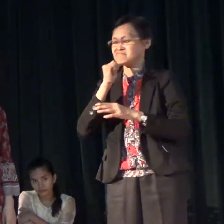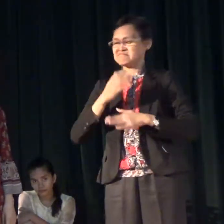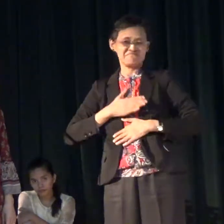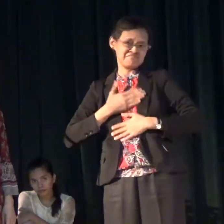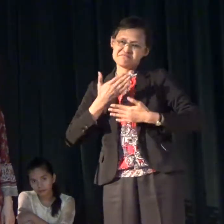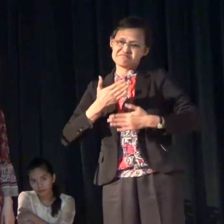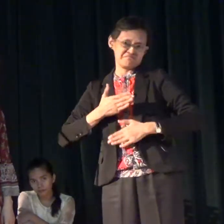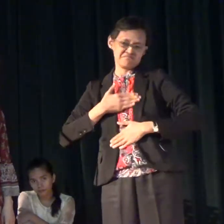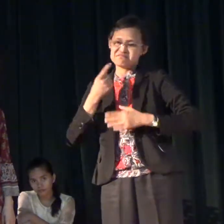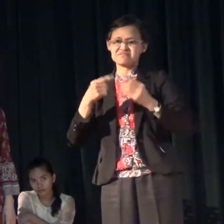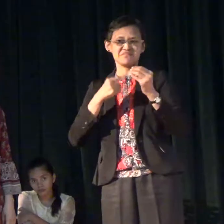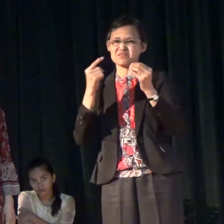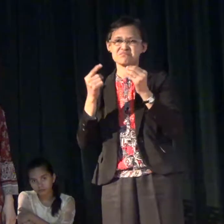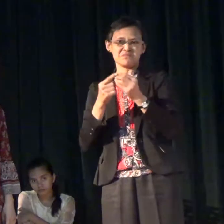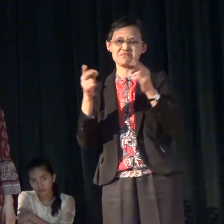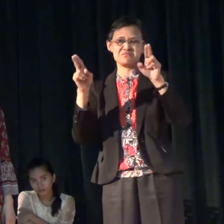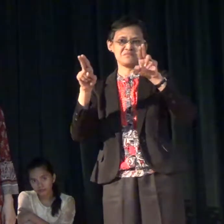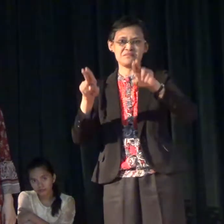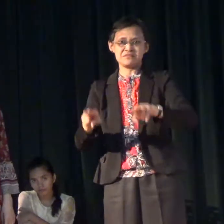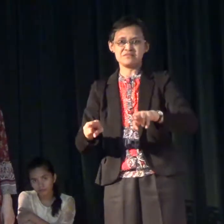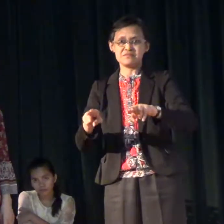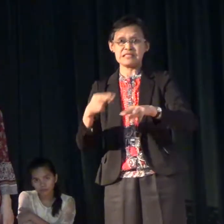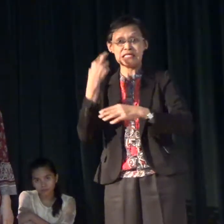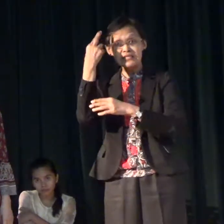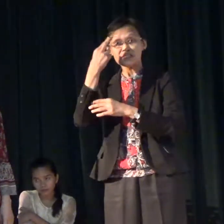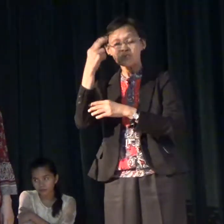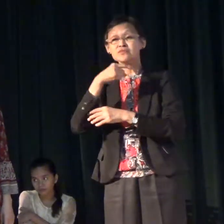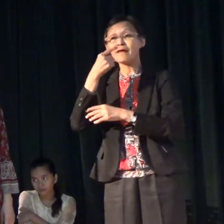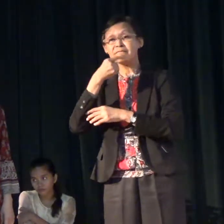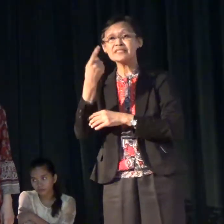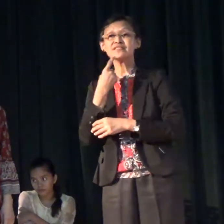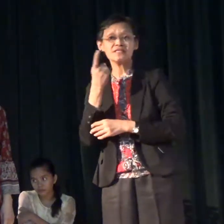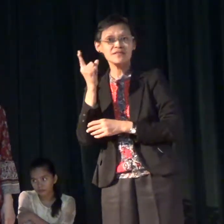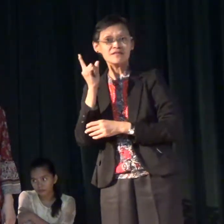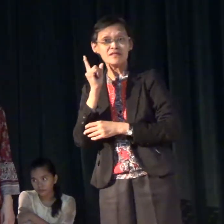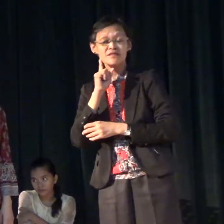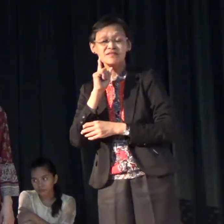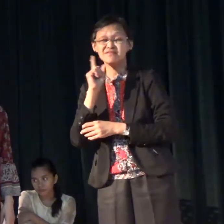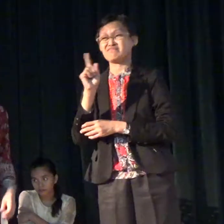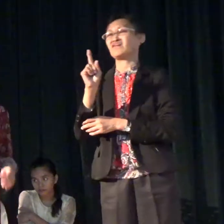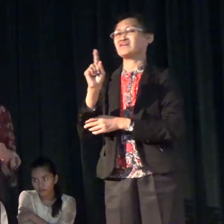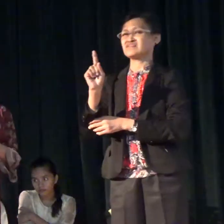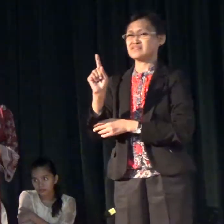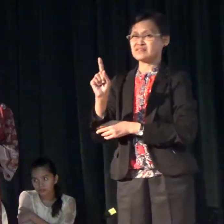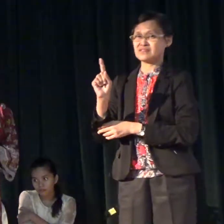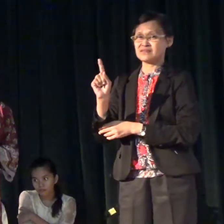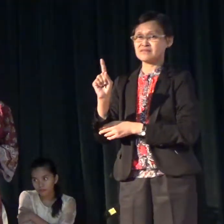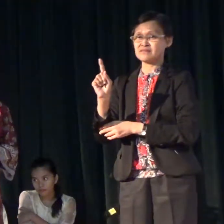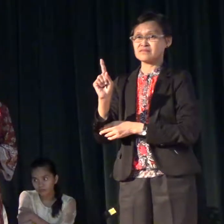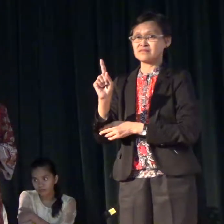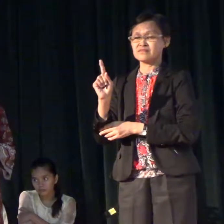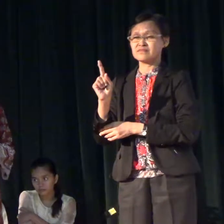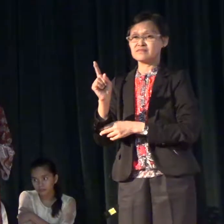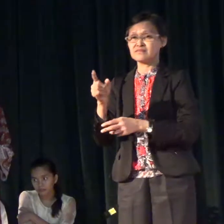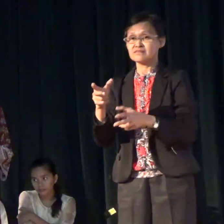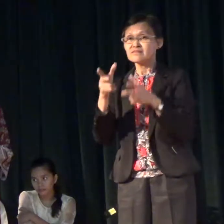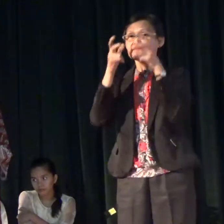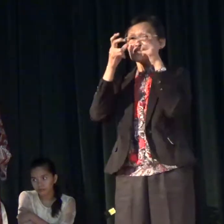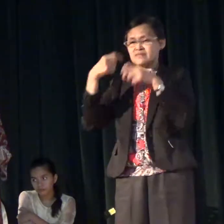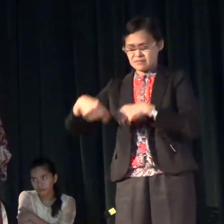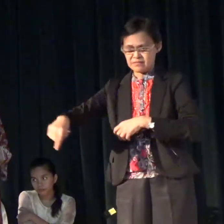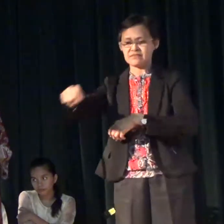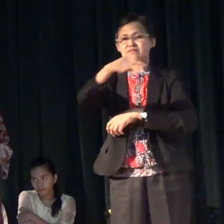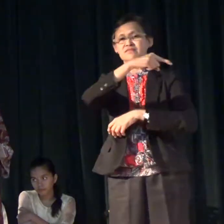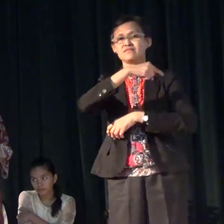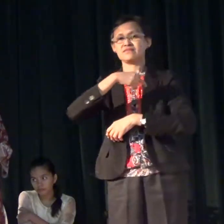about the product and that's the reason why they're saying ano naman pakinggani naman kami